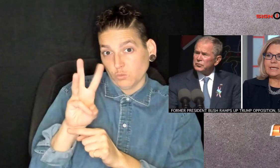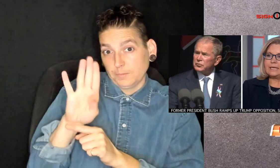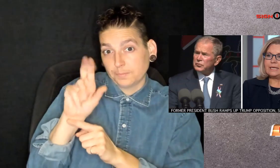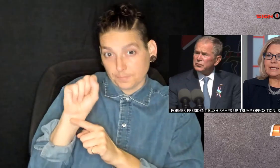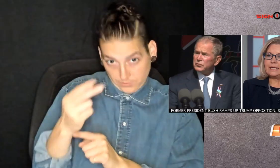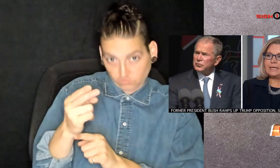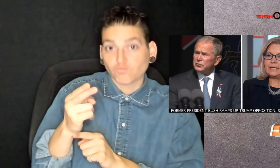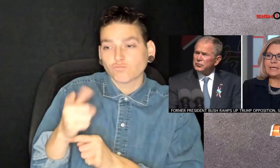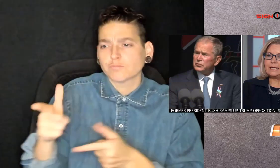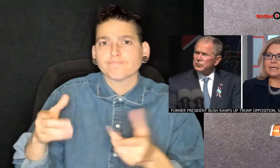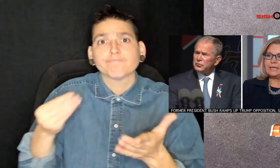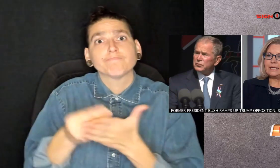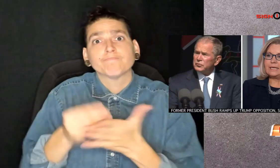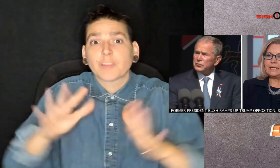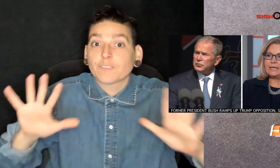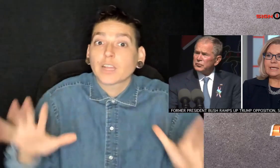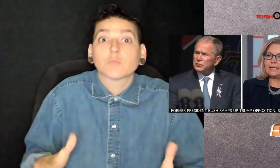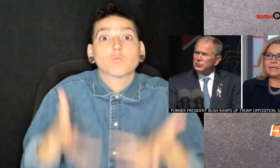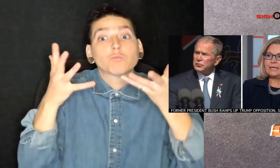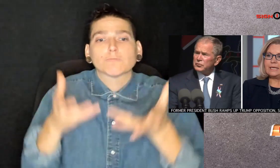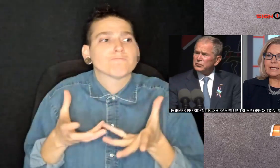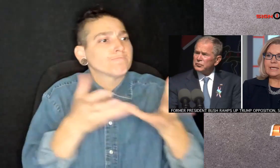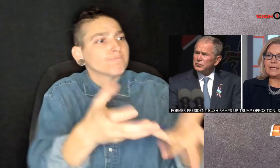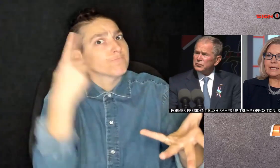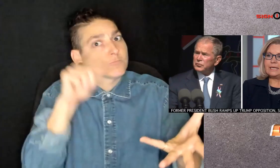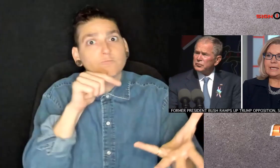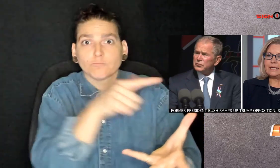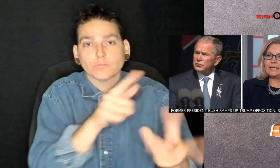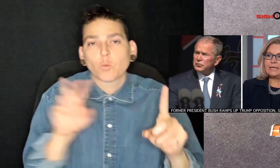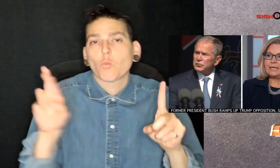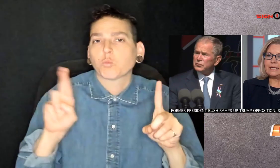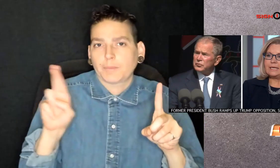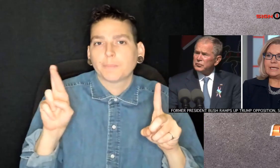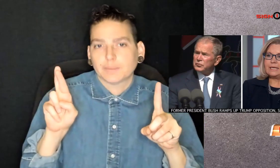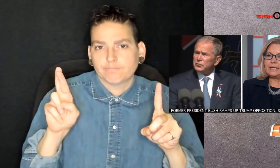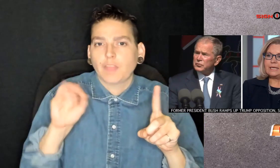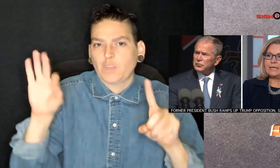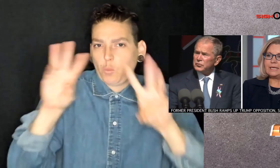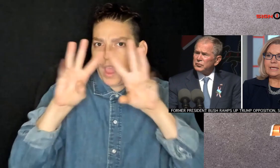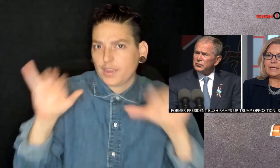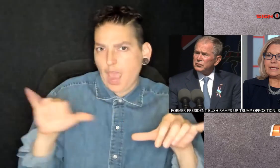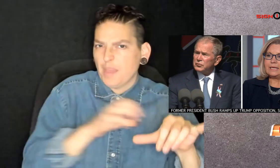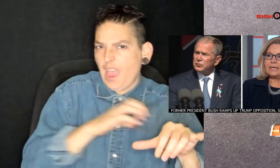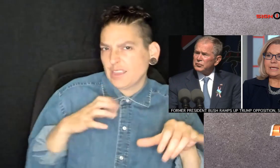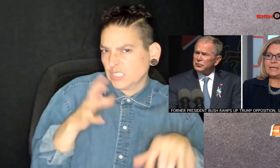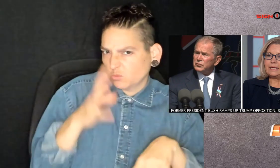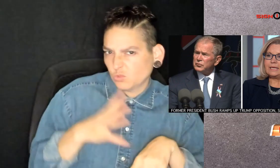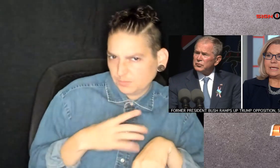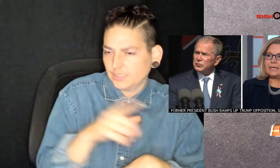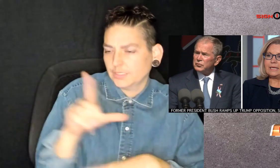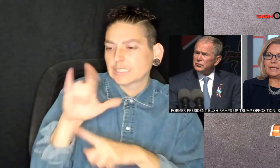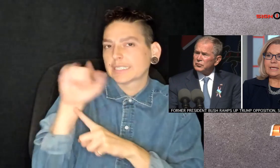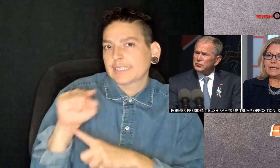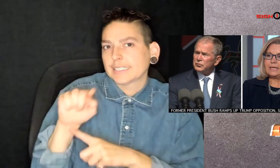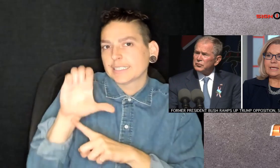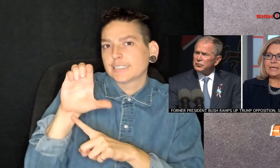A source says former President George W. Bush is holding a fundraiser for Republican Congresswoman Liz